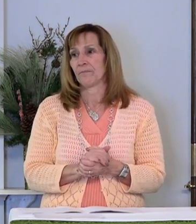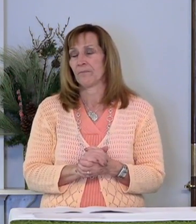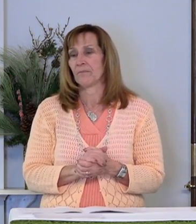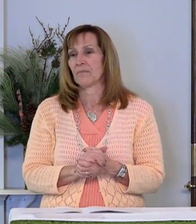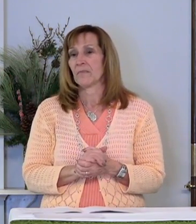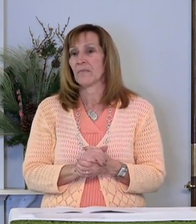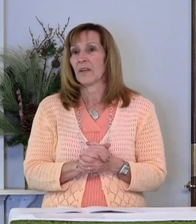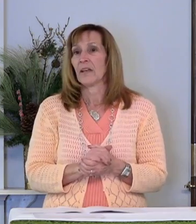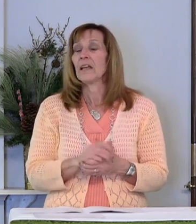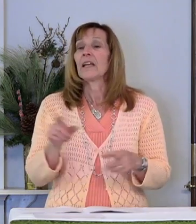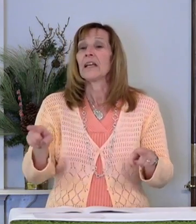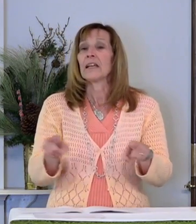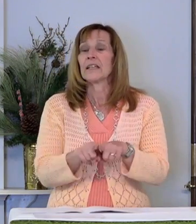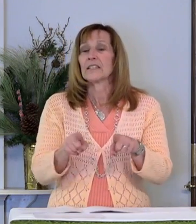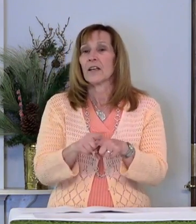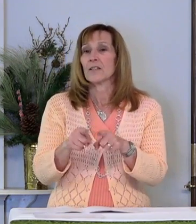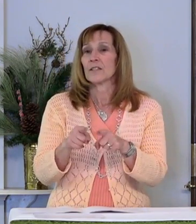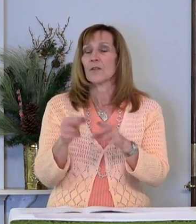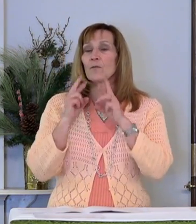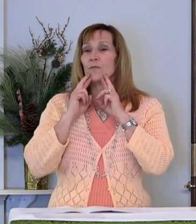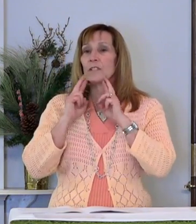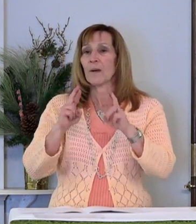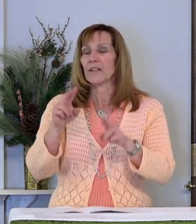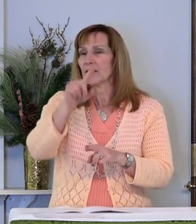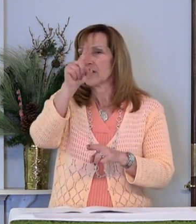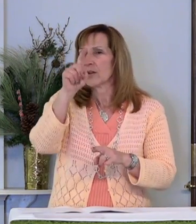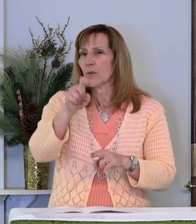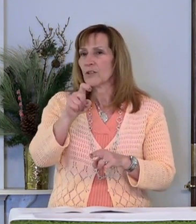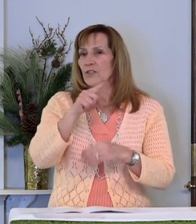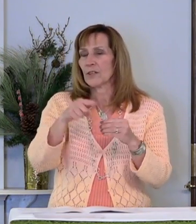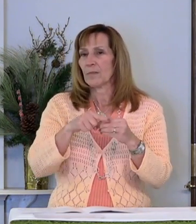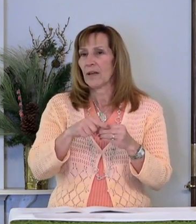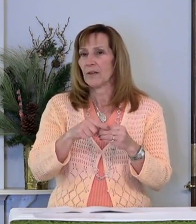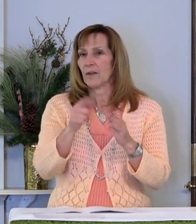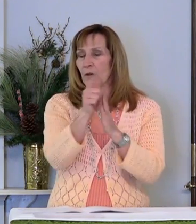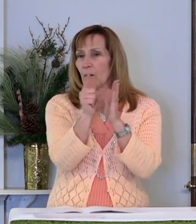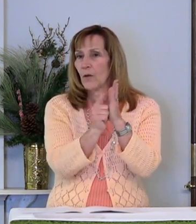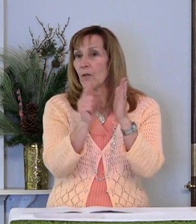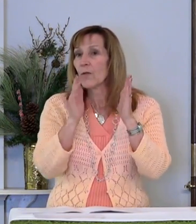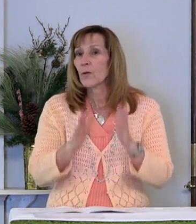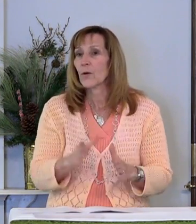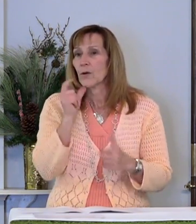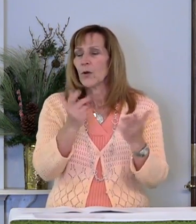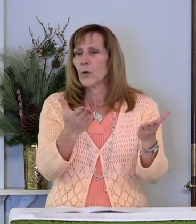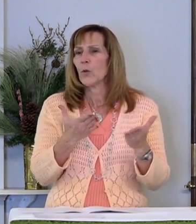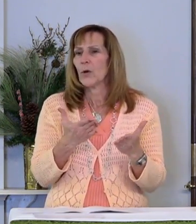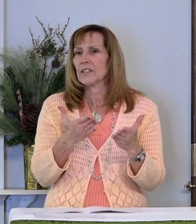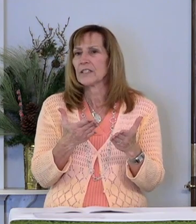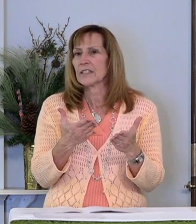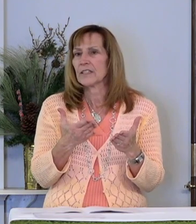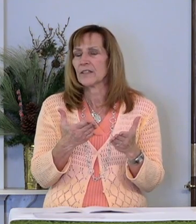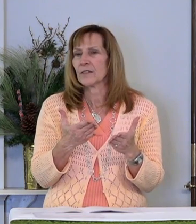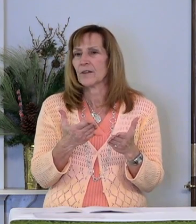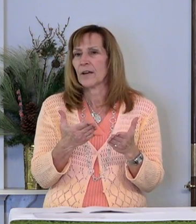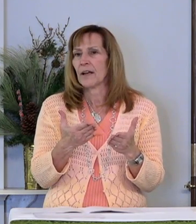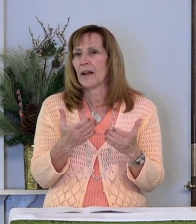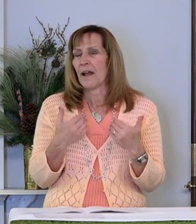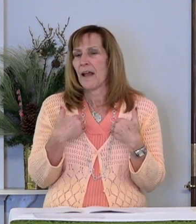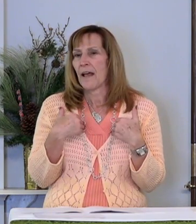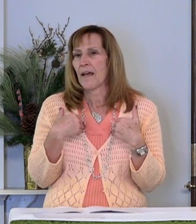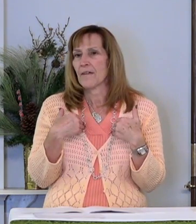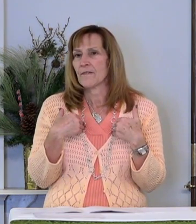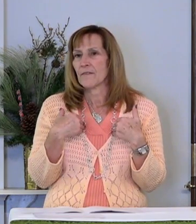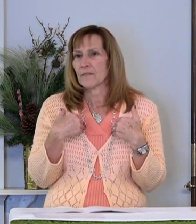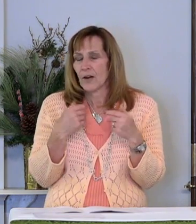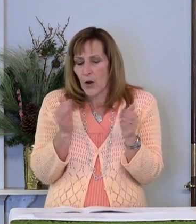He is also responding to the question of a lawyer who wants to draw a very small